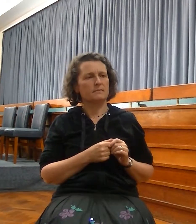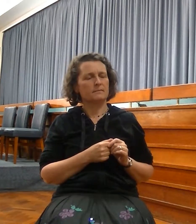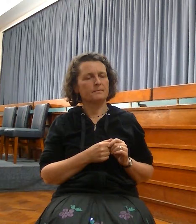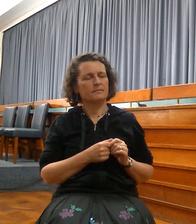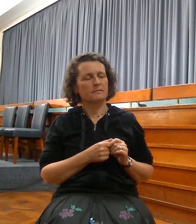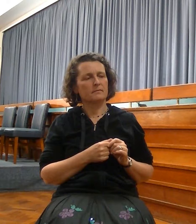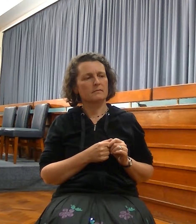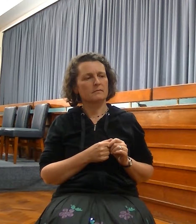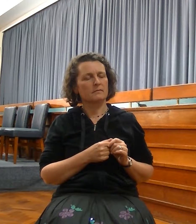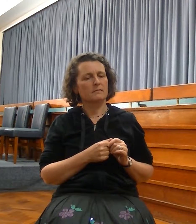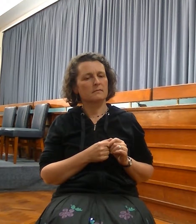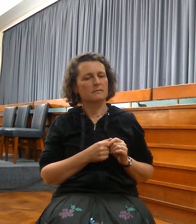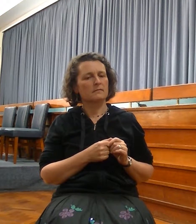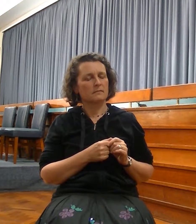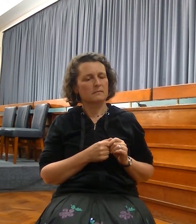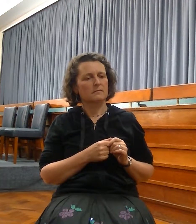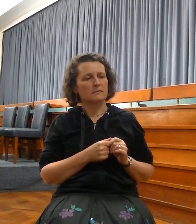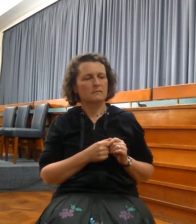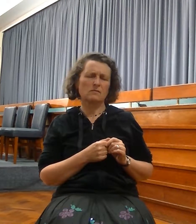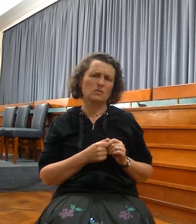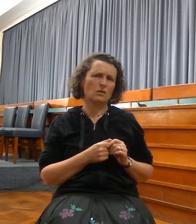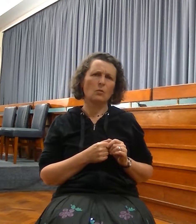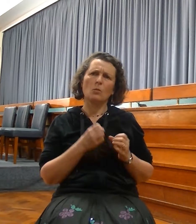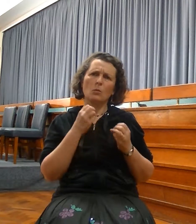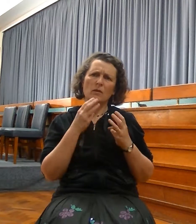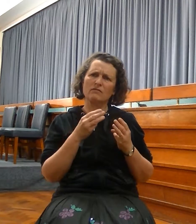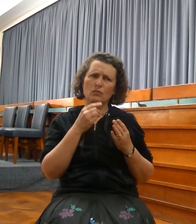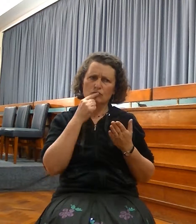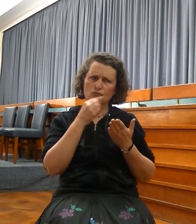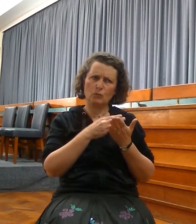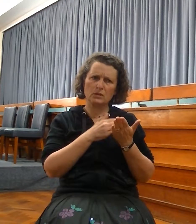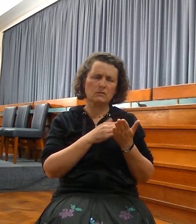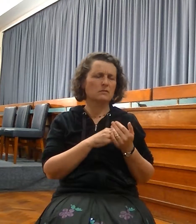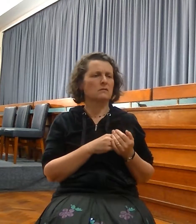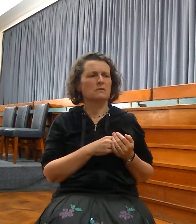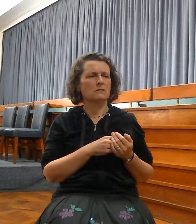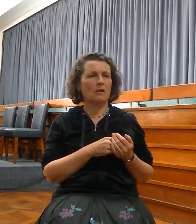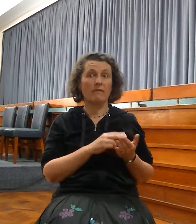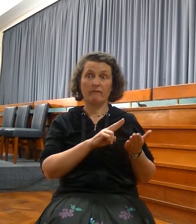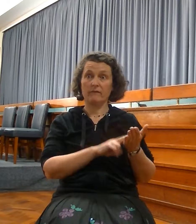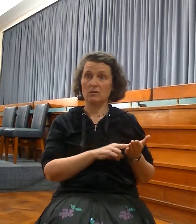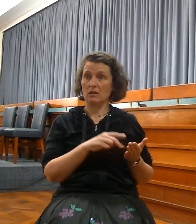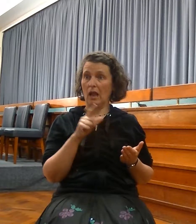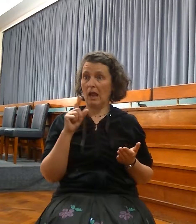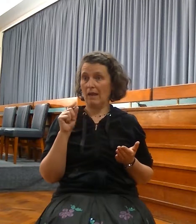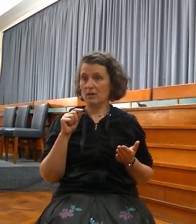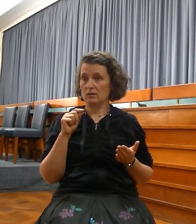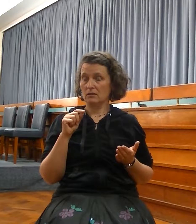prophecies, great great promises. The voice of joy, verse 11, the voice of gladness, voice of the